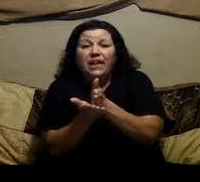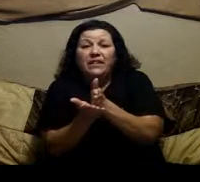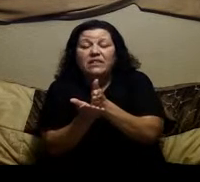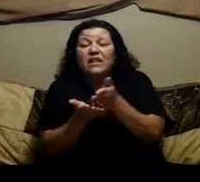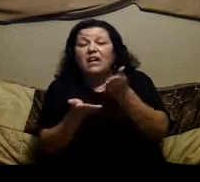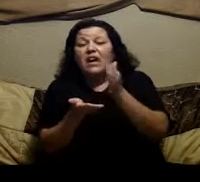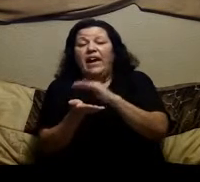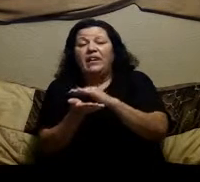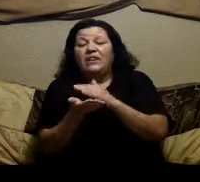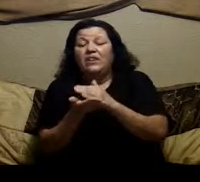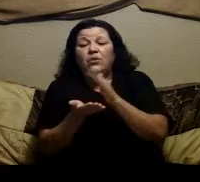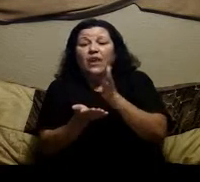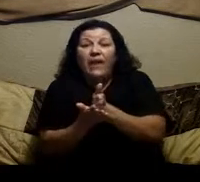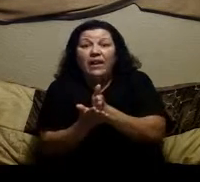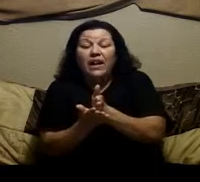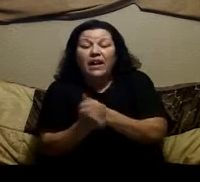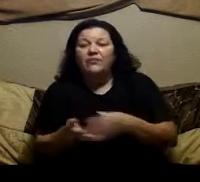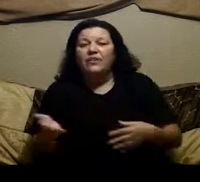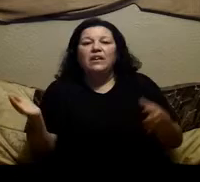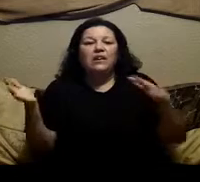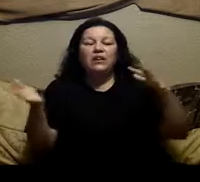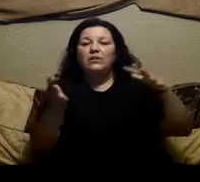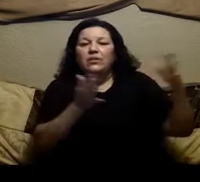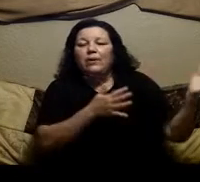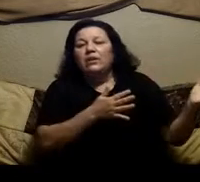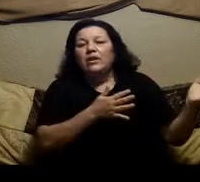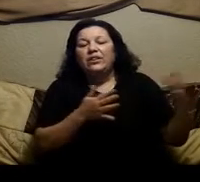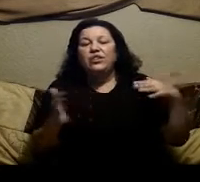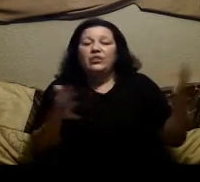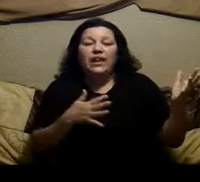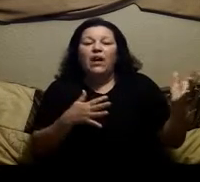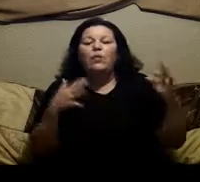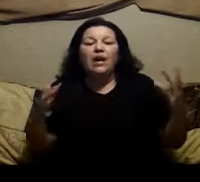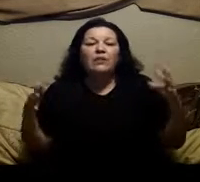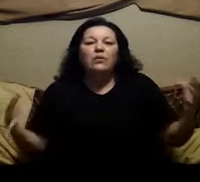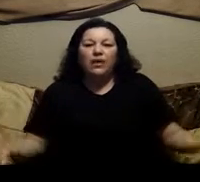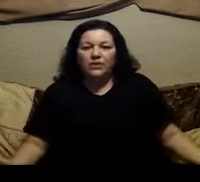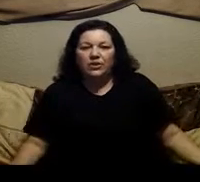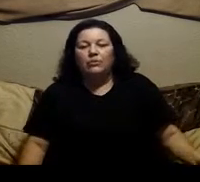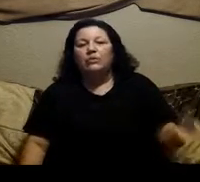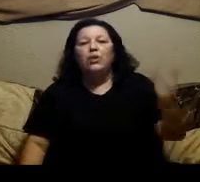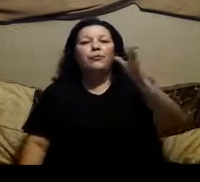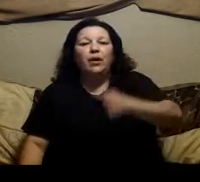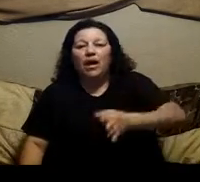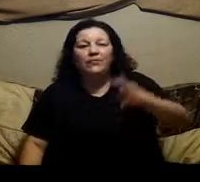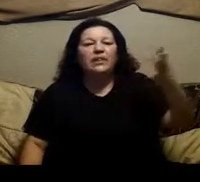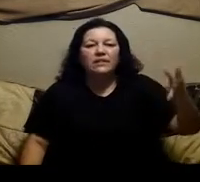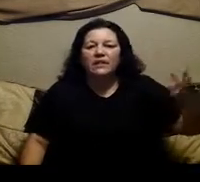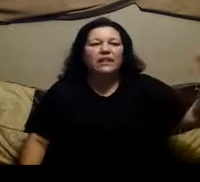slice and you know cut that in half and you know little by little i just took it out whatever you have to do go from coffee to tea